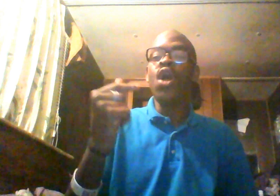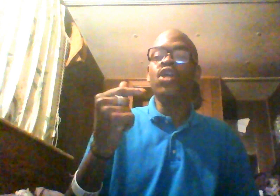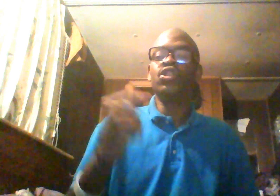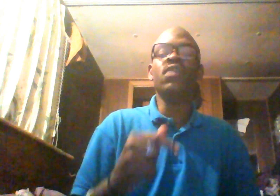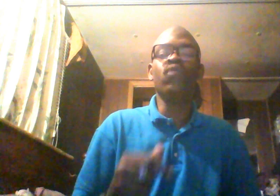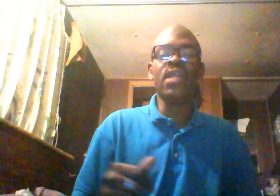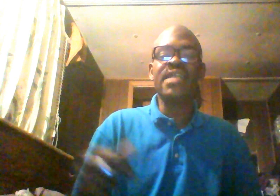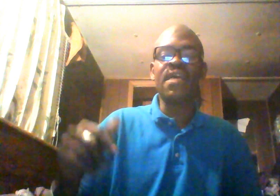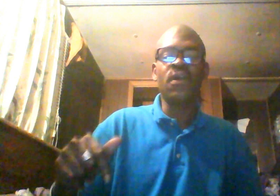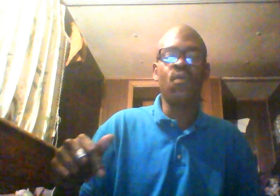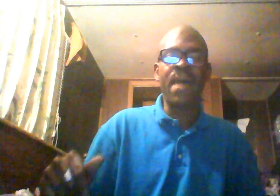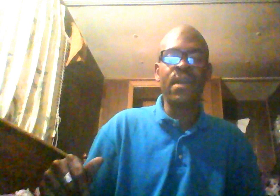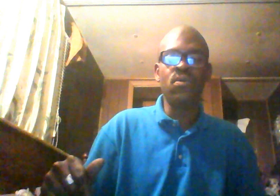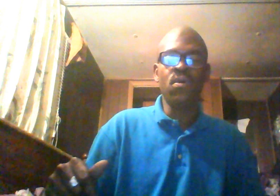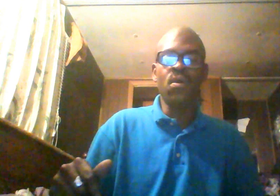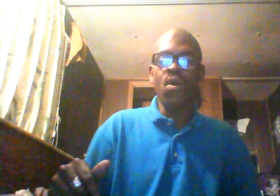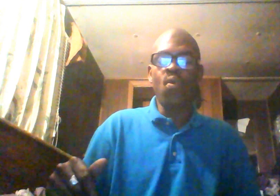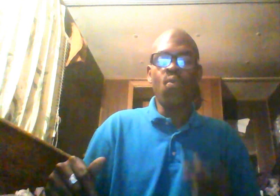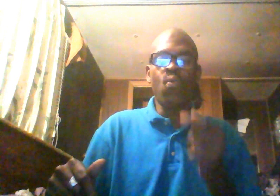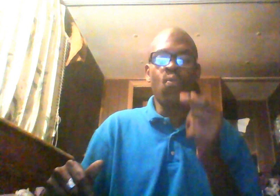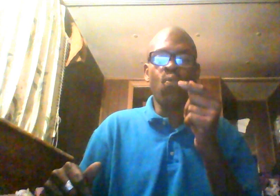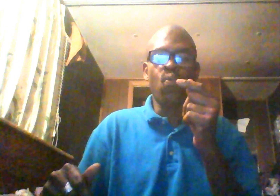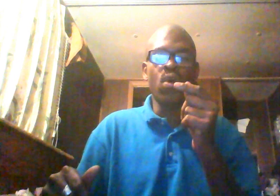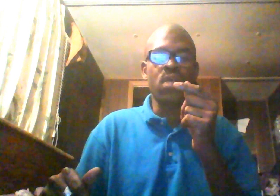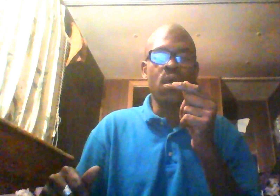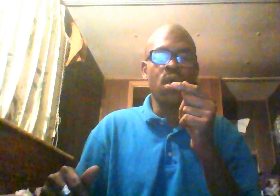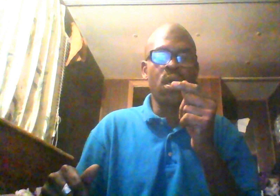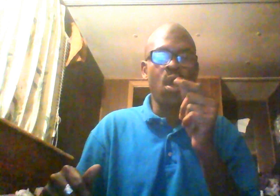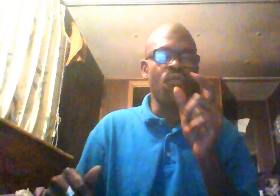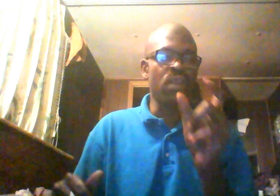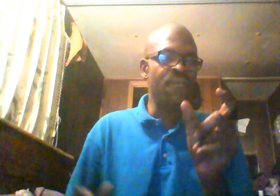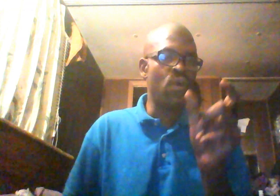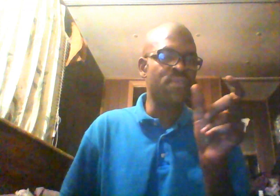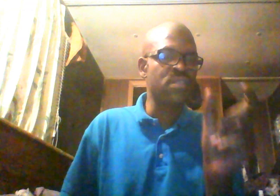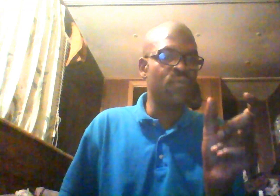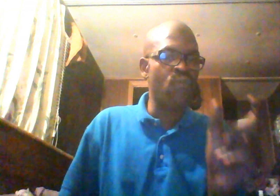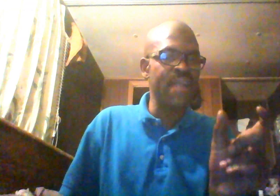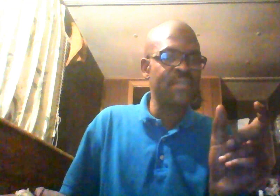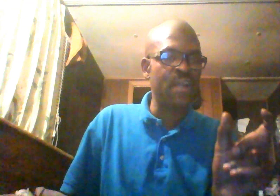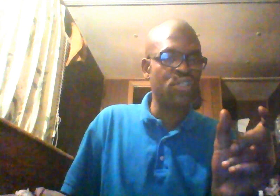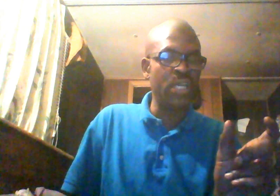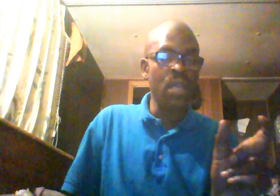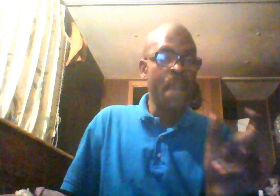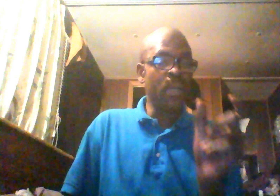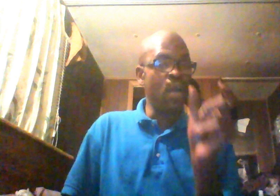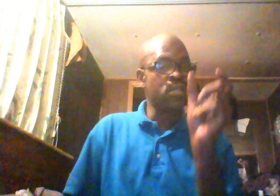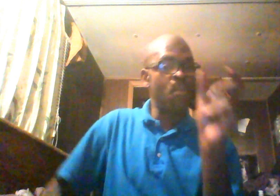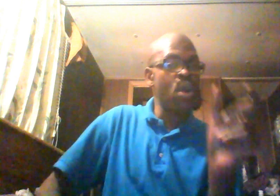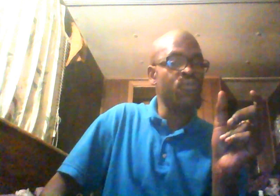She didn't realize that fucking Michael was on the level of civil rights kind of shit. Because, Martin Luther